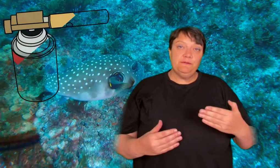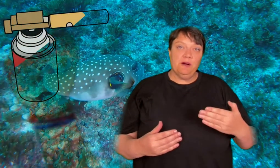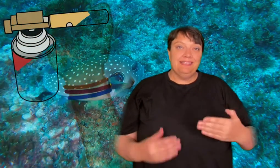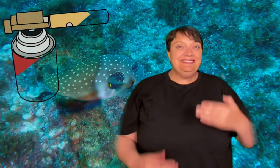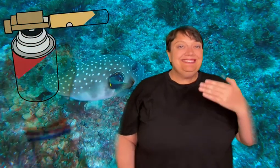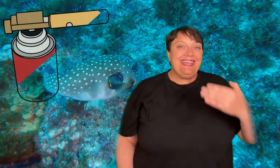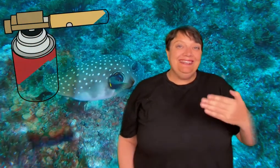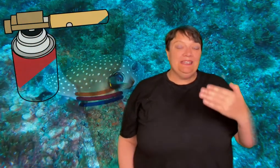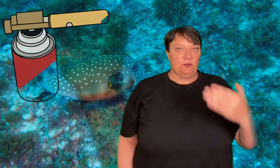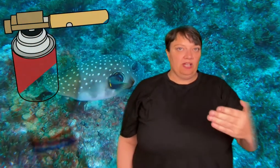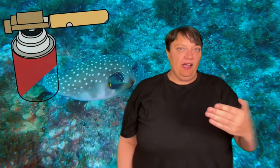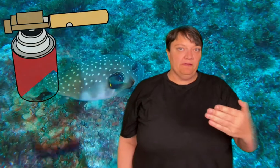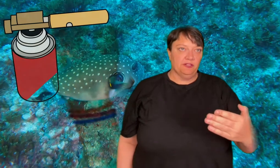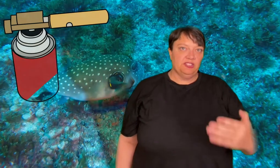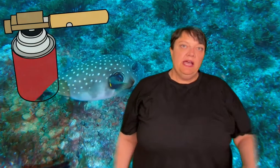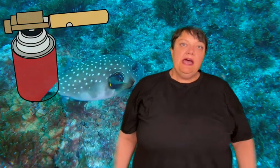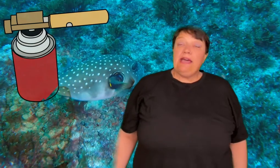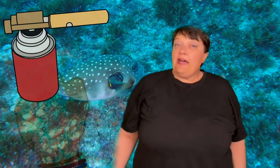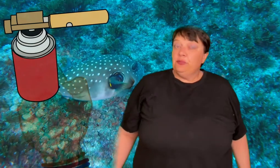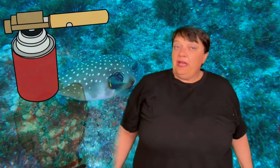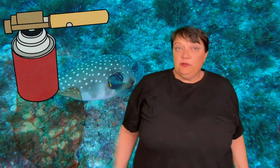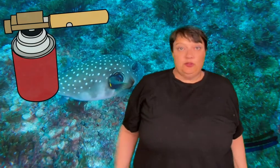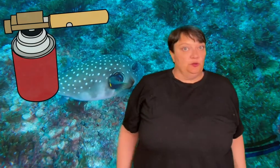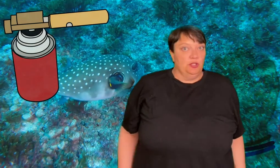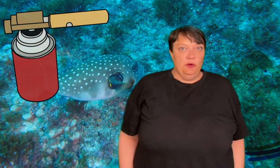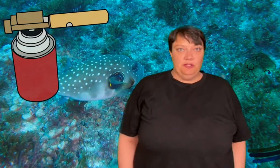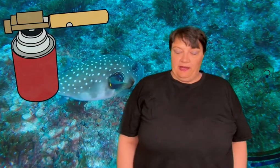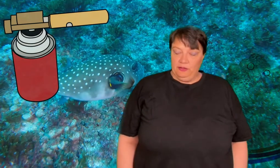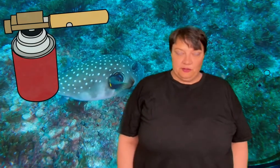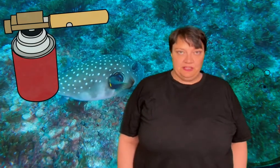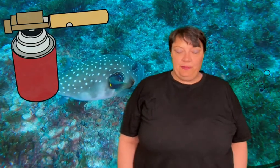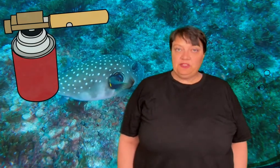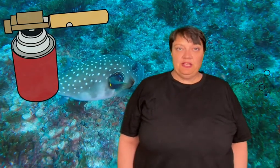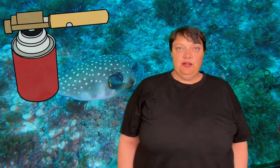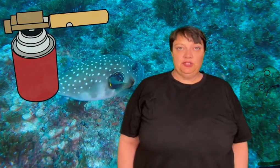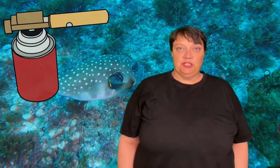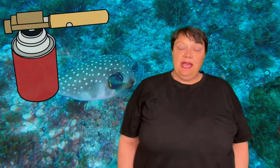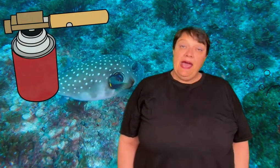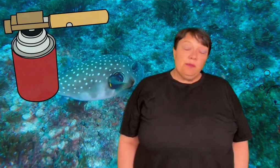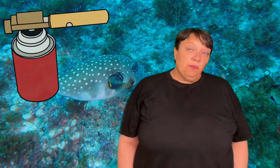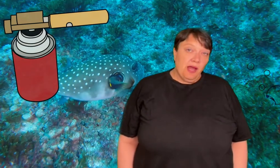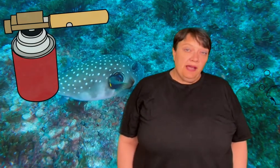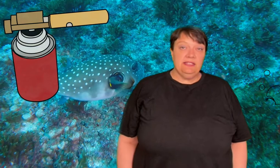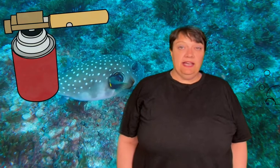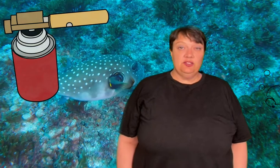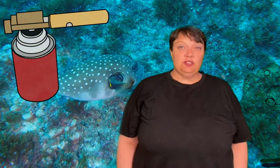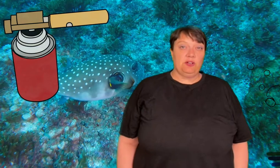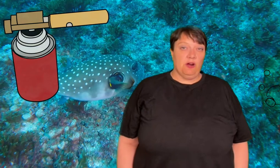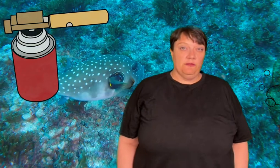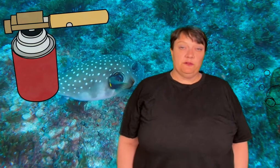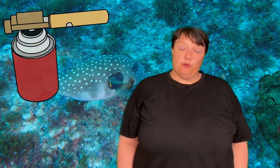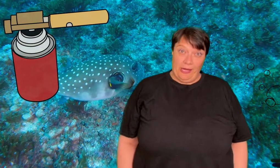certified technical divers. They have to be able to go down into the depths of the ocean and ply the